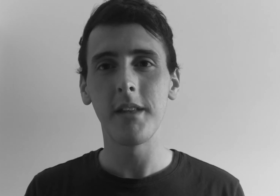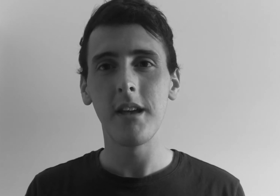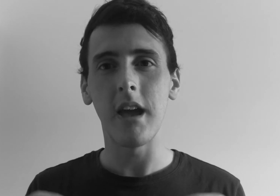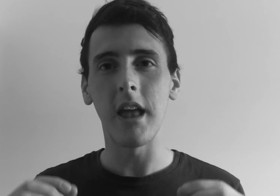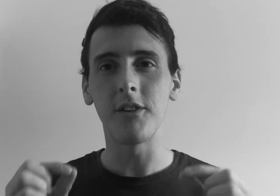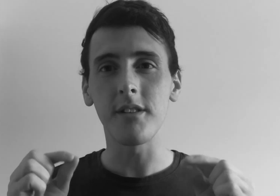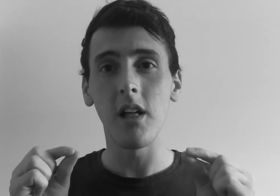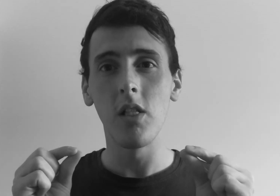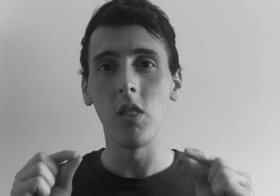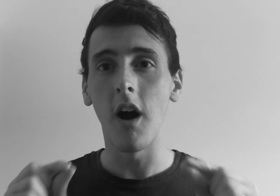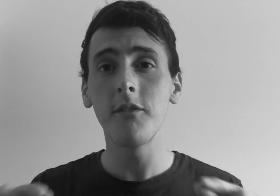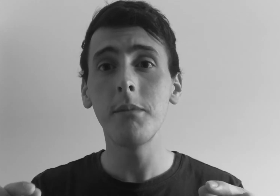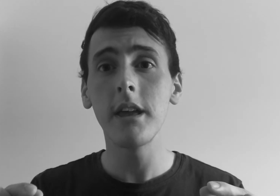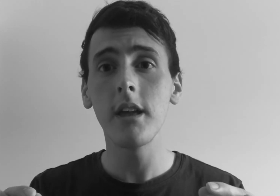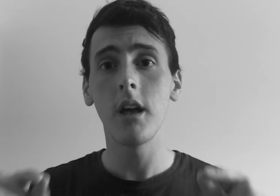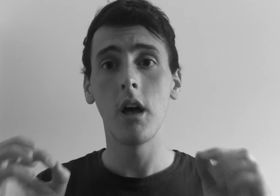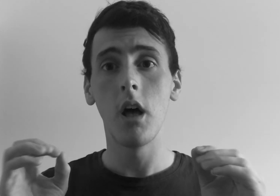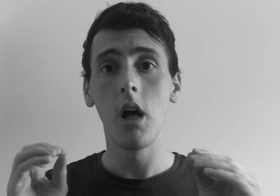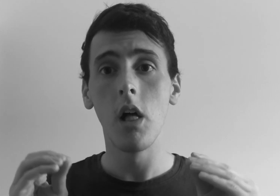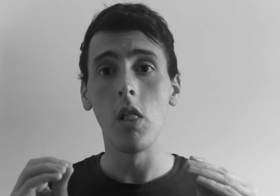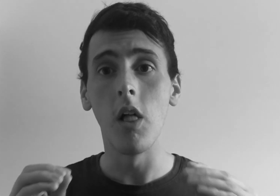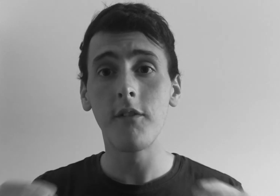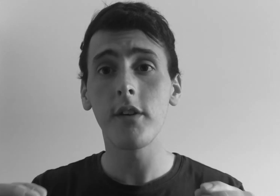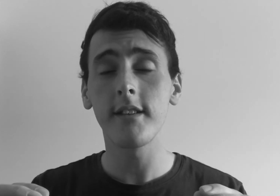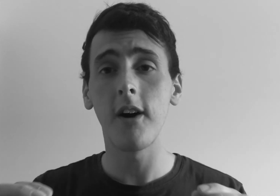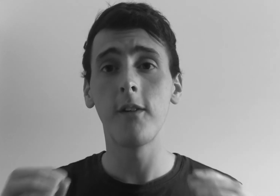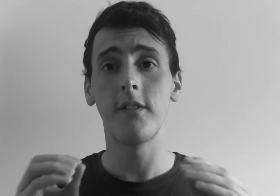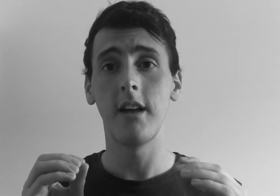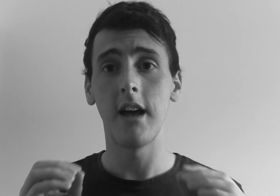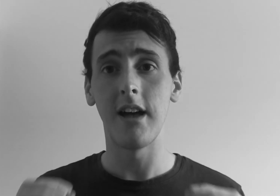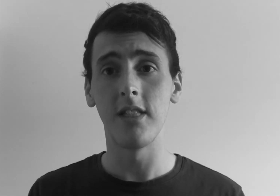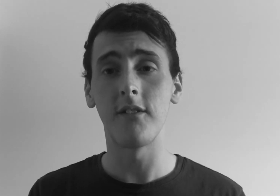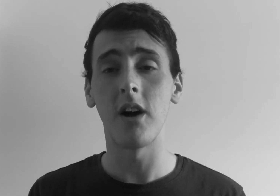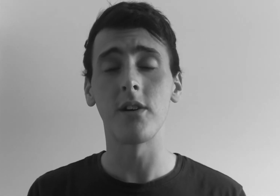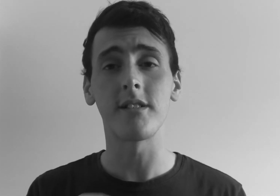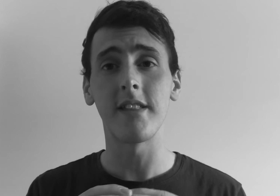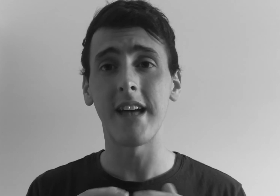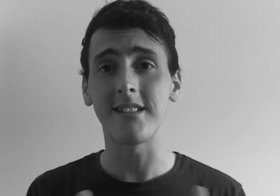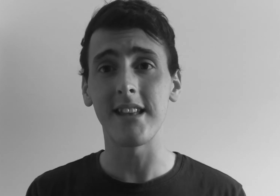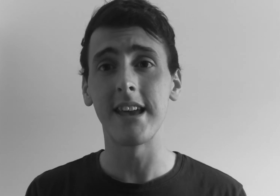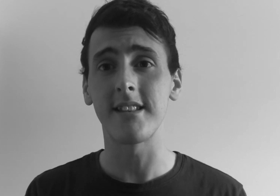and just love me, love yourself, and love others, and that's it.